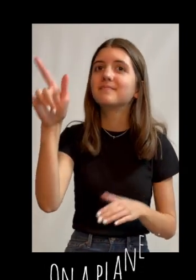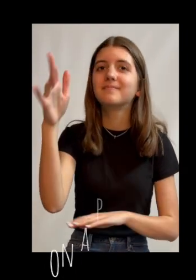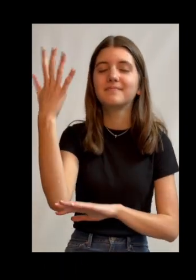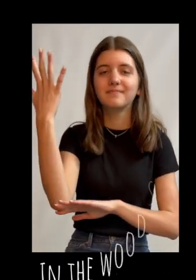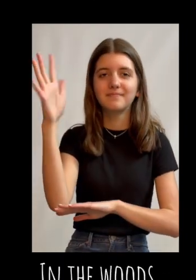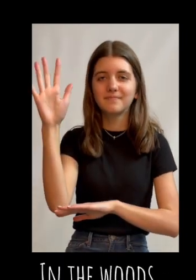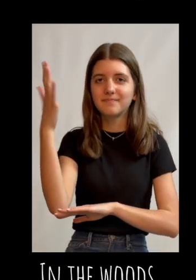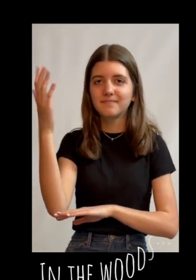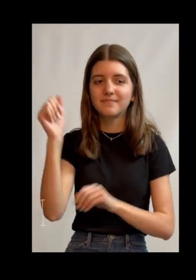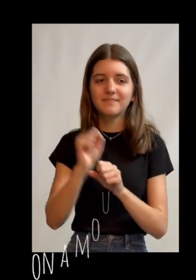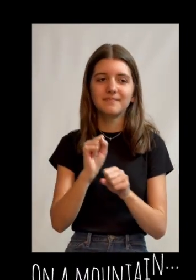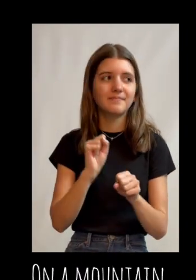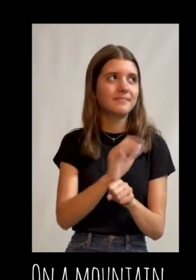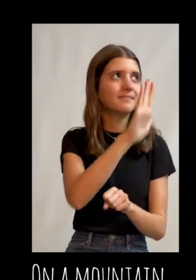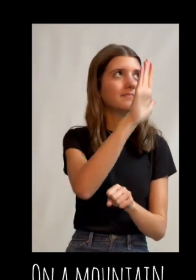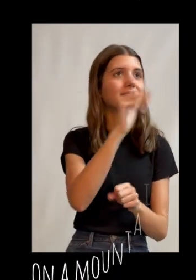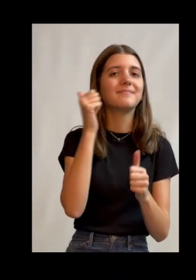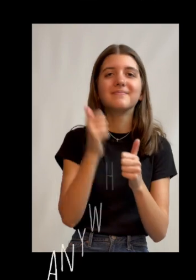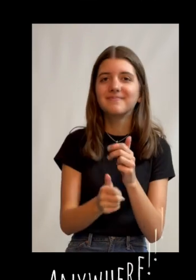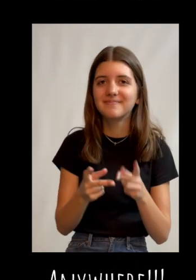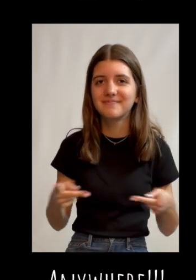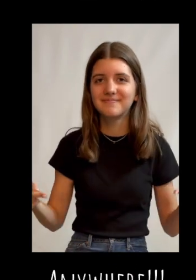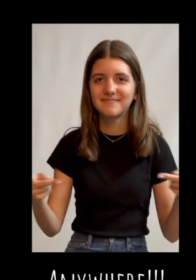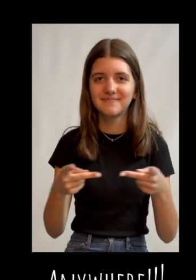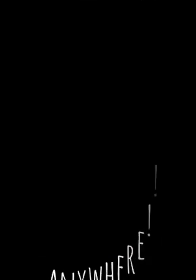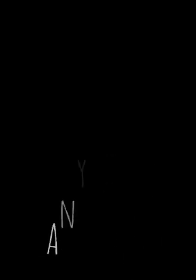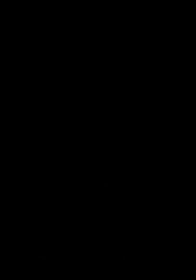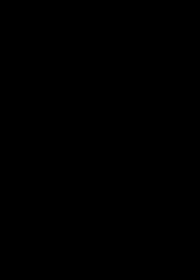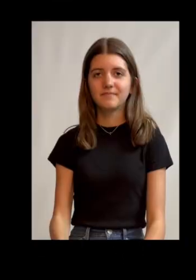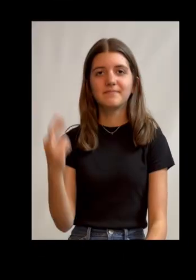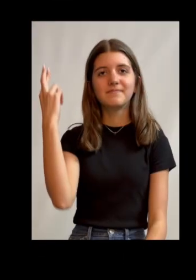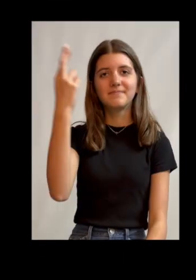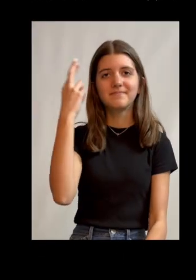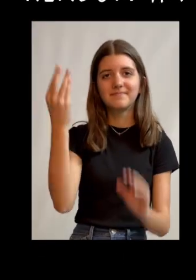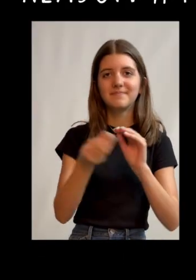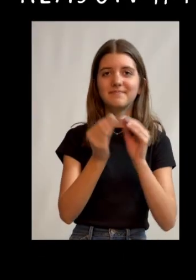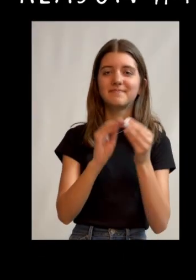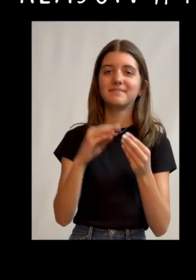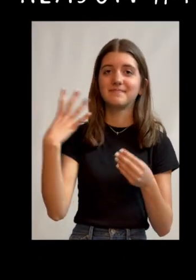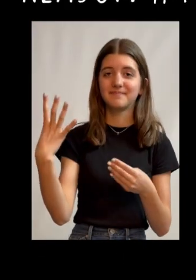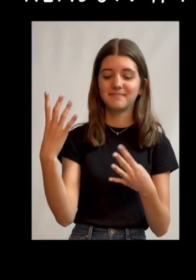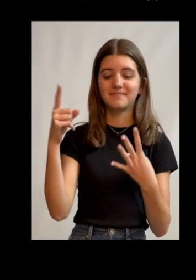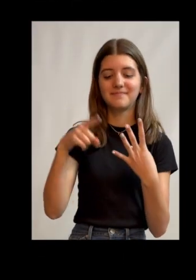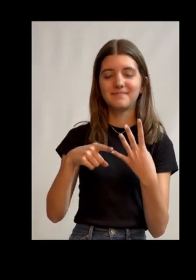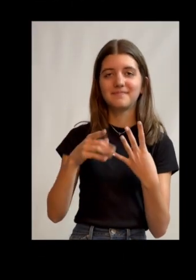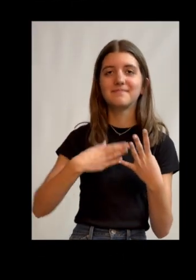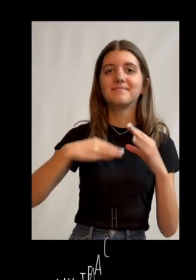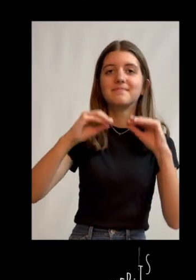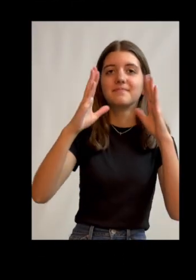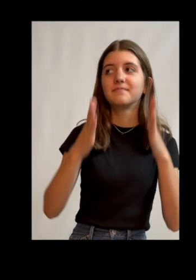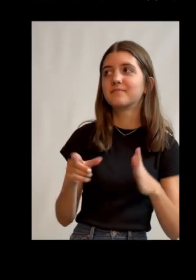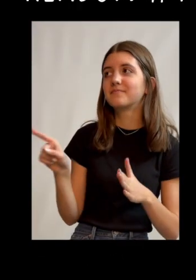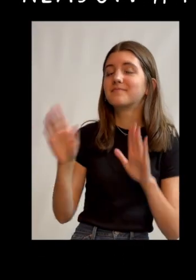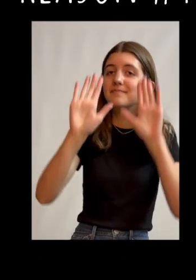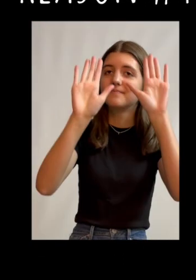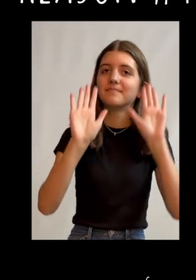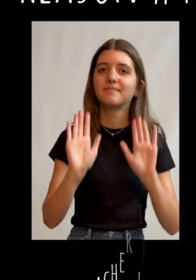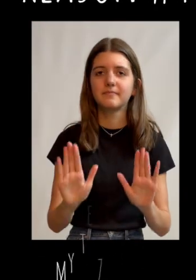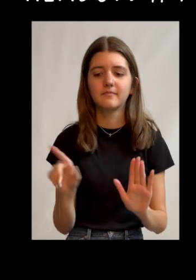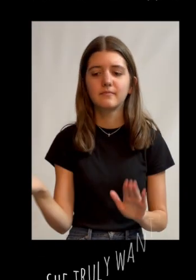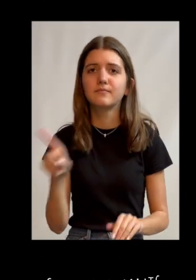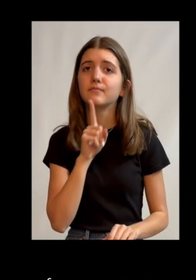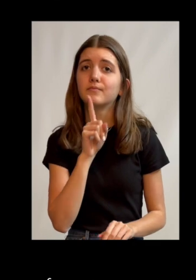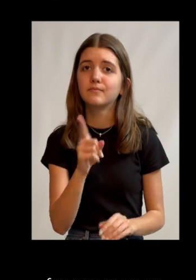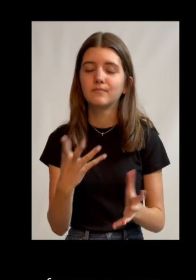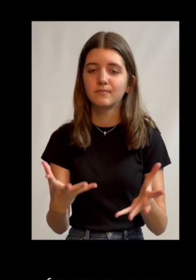on a plane, in the woods, on a mountain, anywhere. And finally, reason number four, my teacher